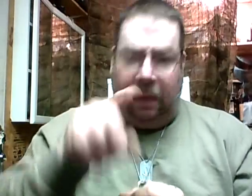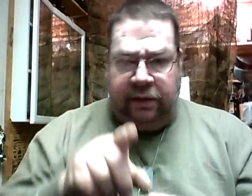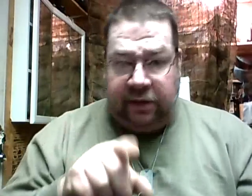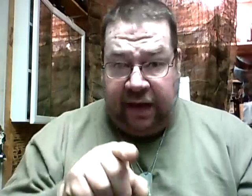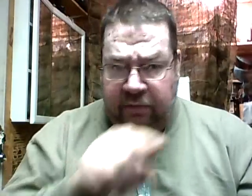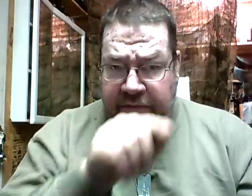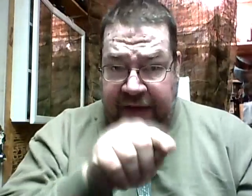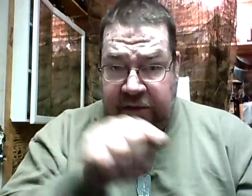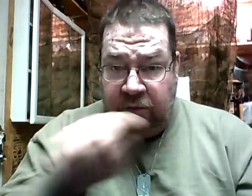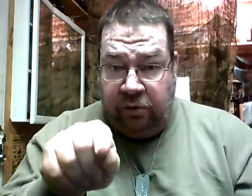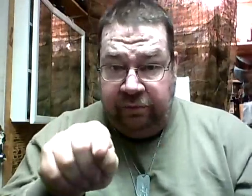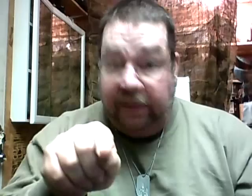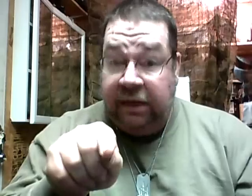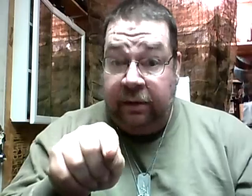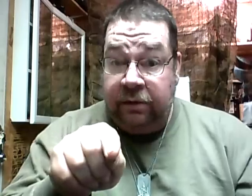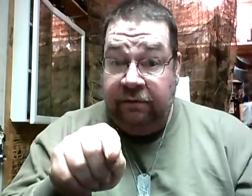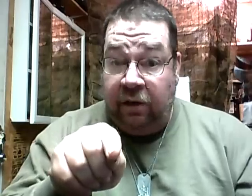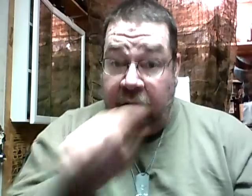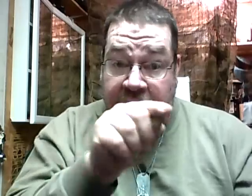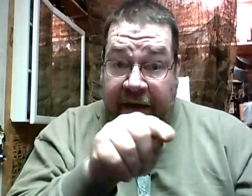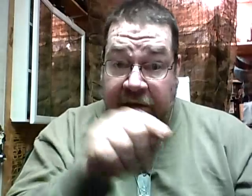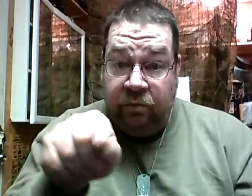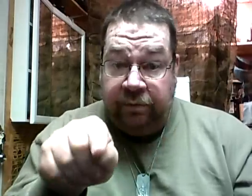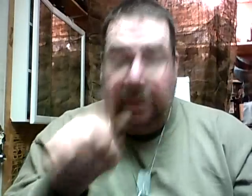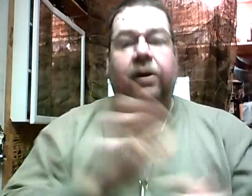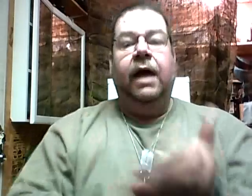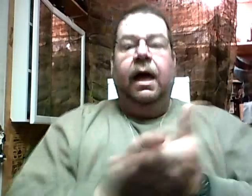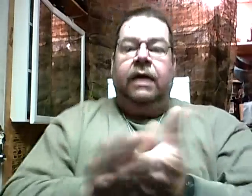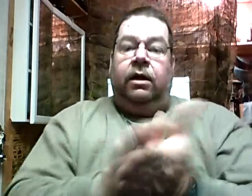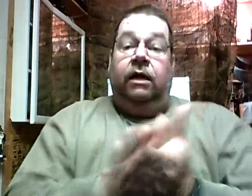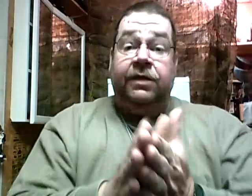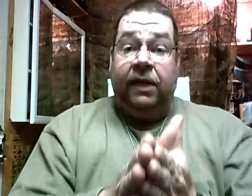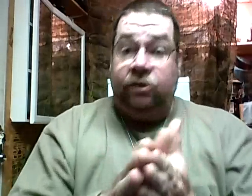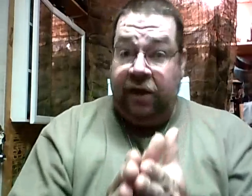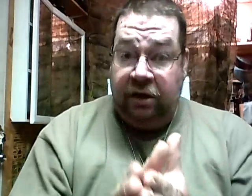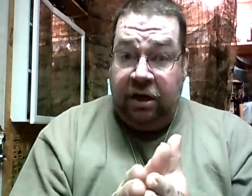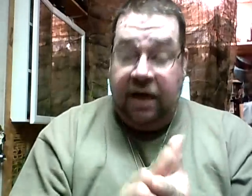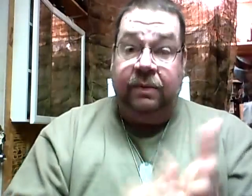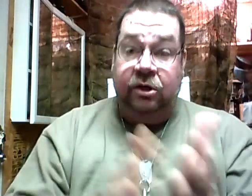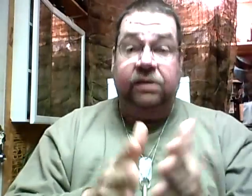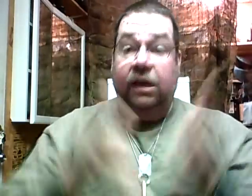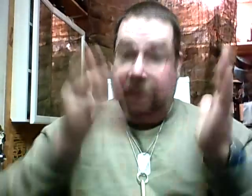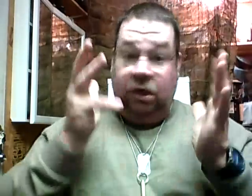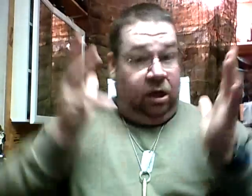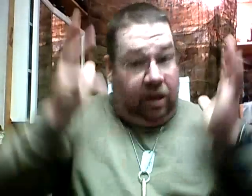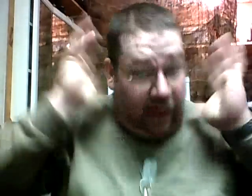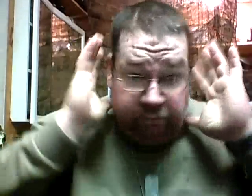Yeah, it's entitled Fast One. That's the name of the video. Fast One. Okay? Anyway, if you see that, you see how nutty I am. And you see, you know, I